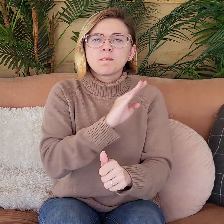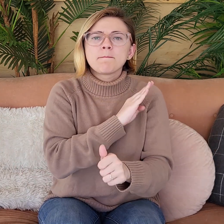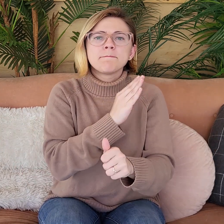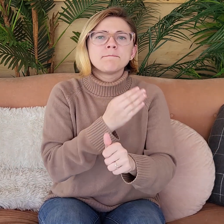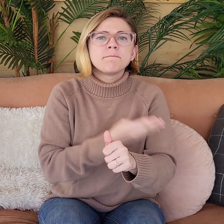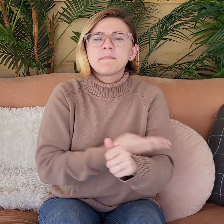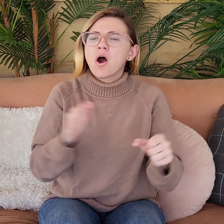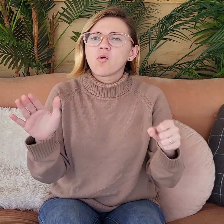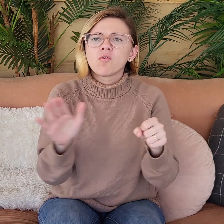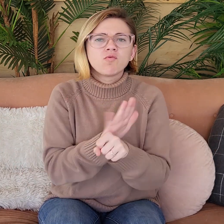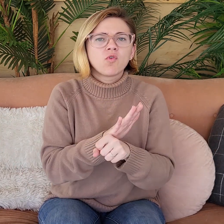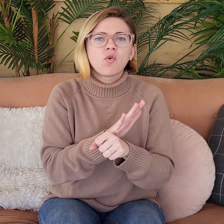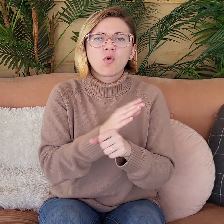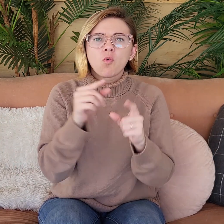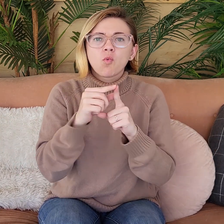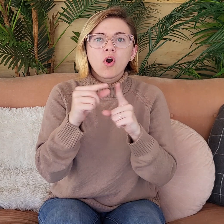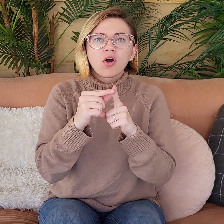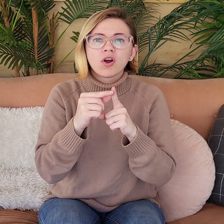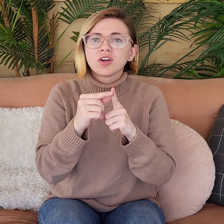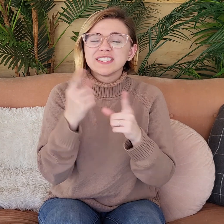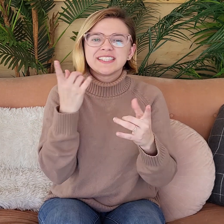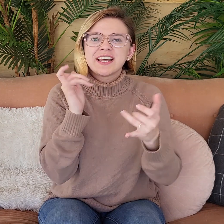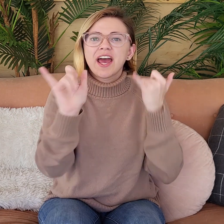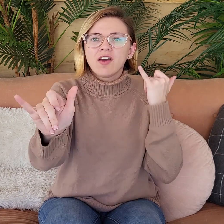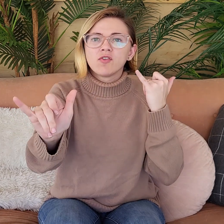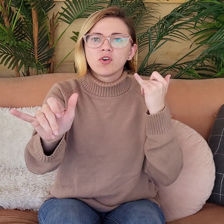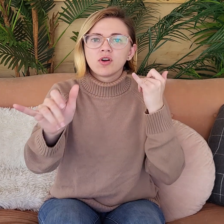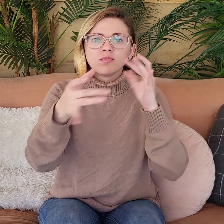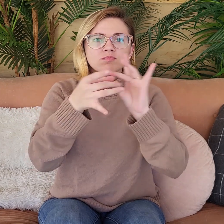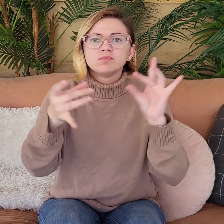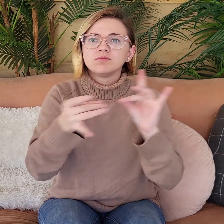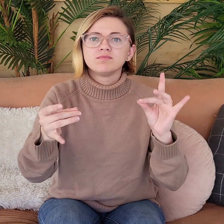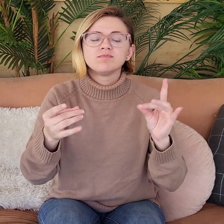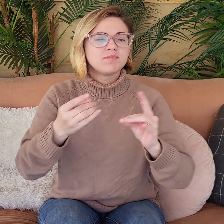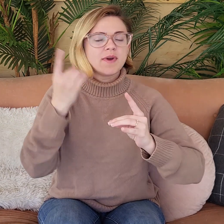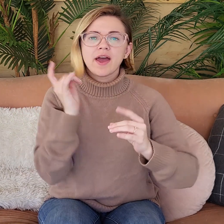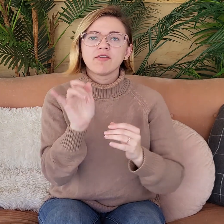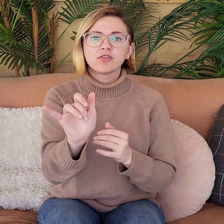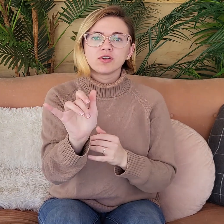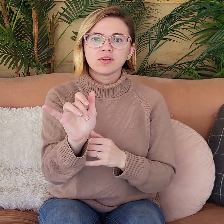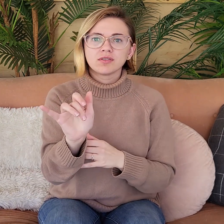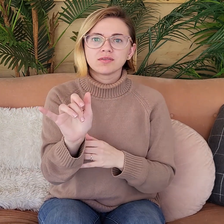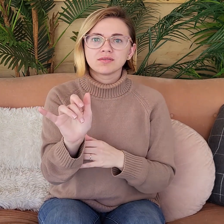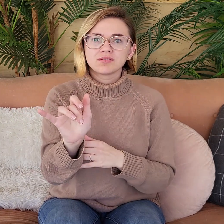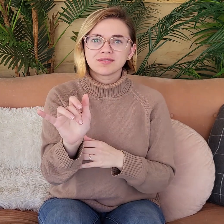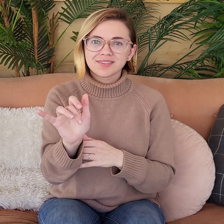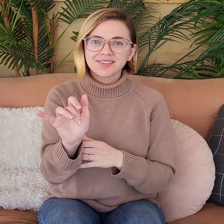four words are the most powerful words that have ever been spoken.